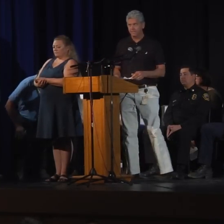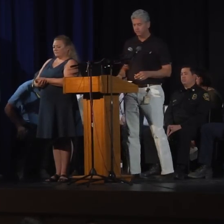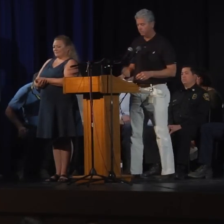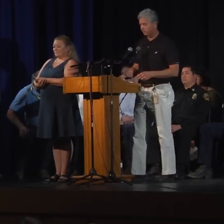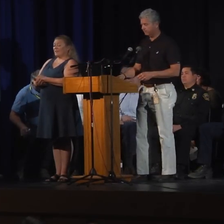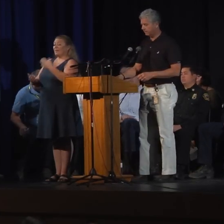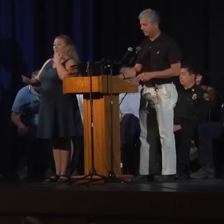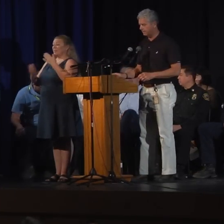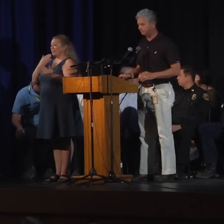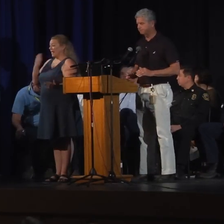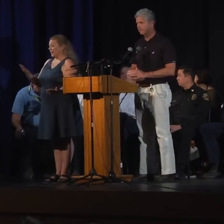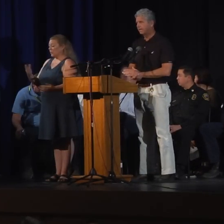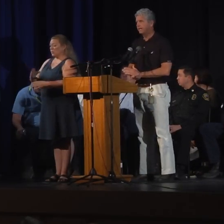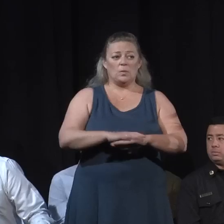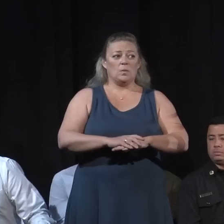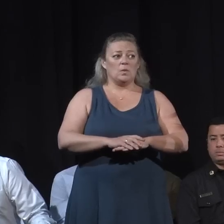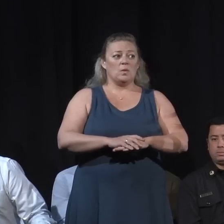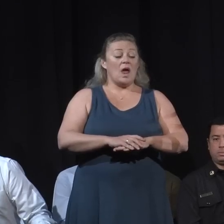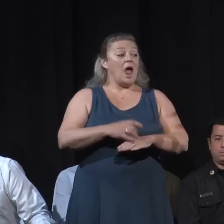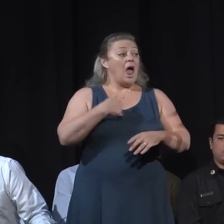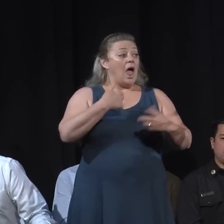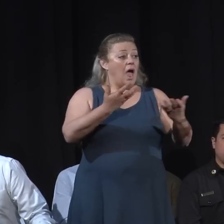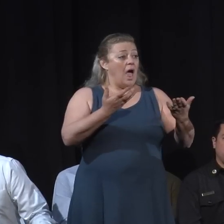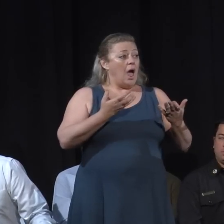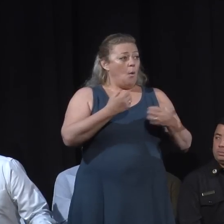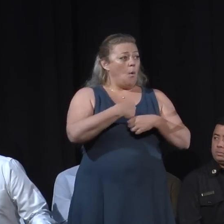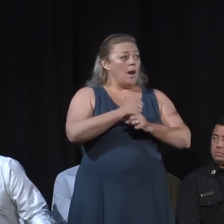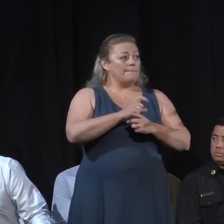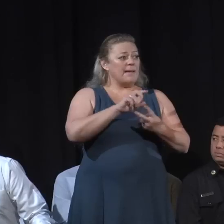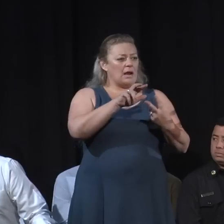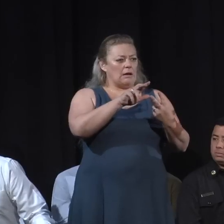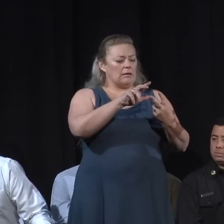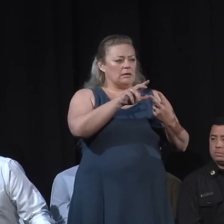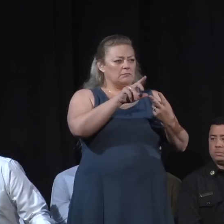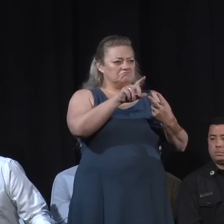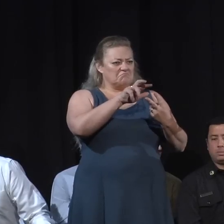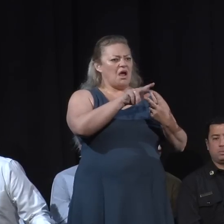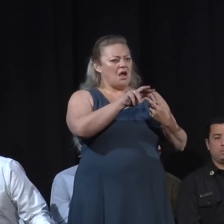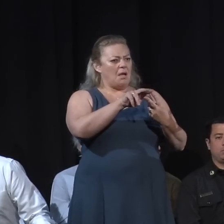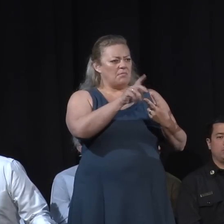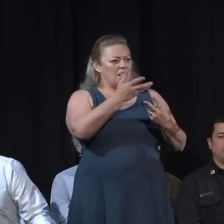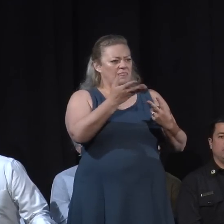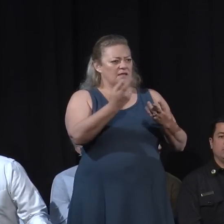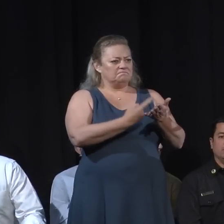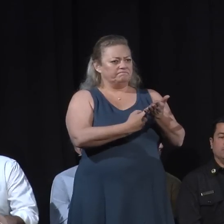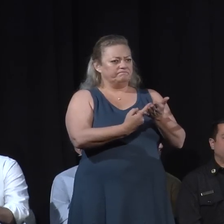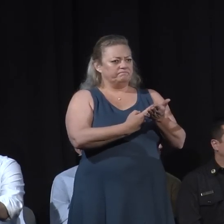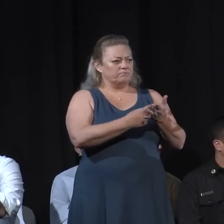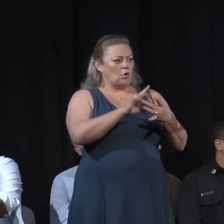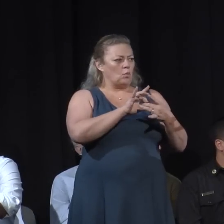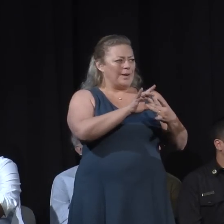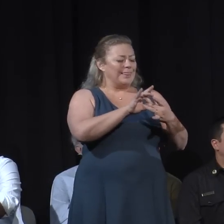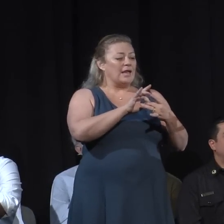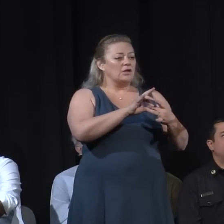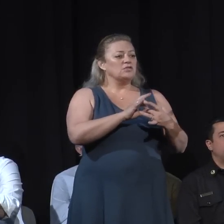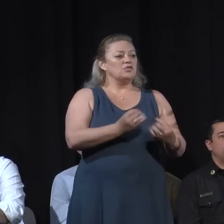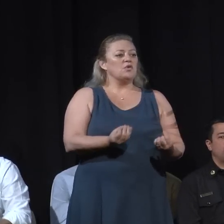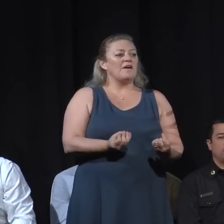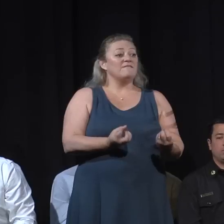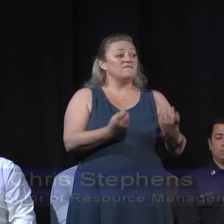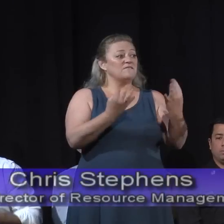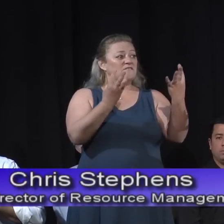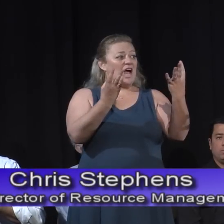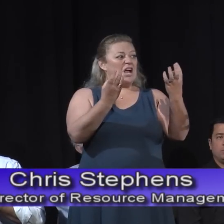Yeah, thank you, Mark. Yeah, wanted to make a couple of points for you related to the fire debris that's